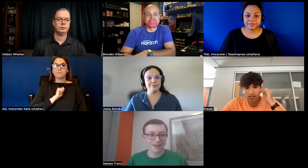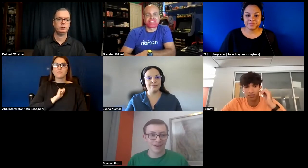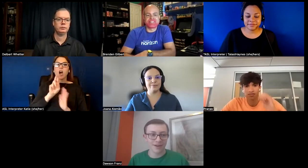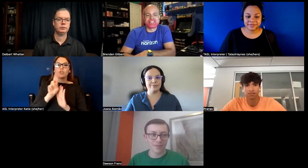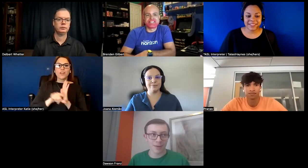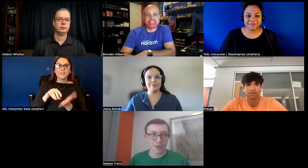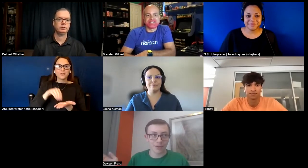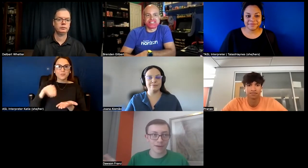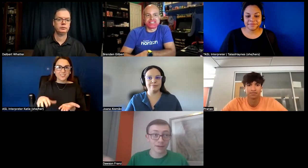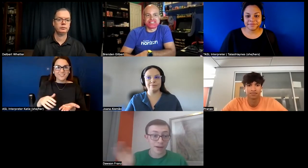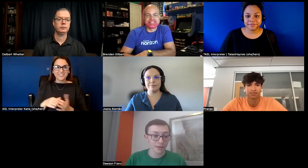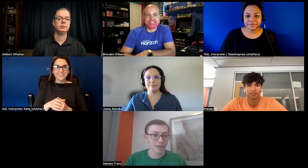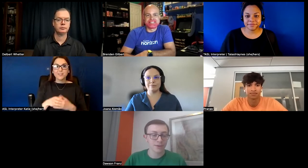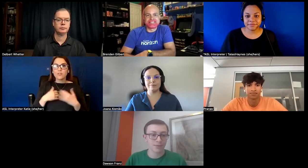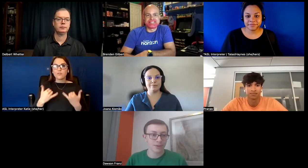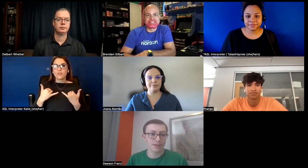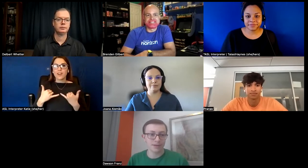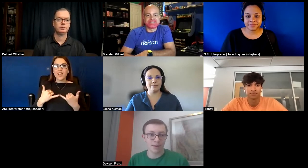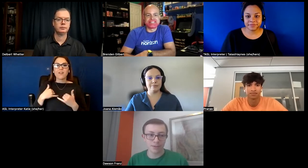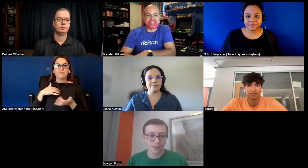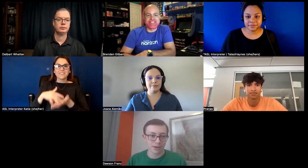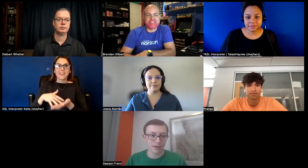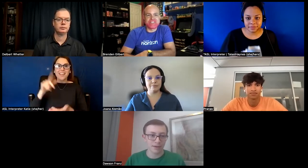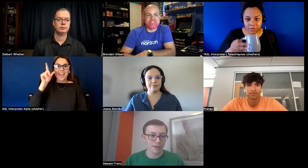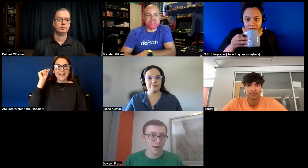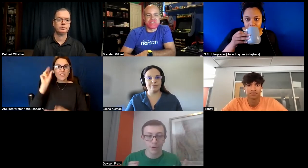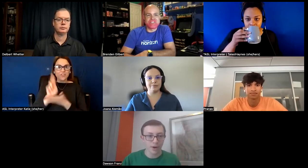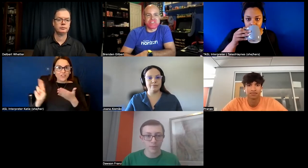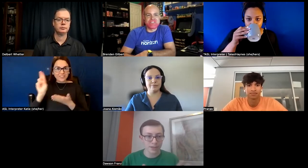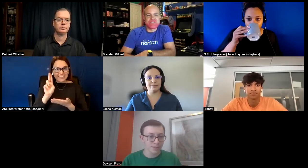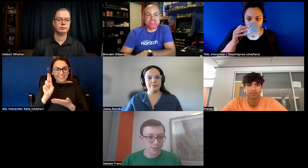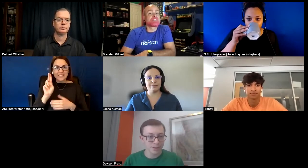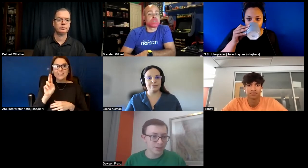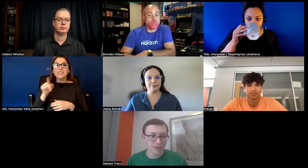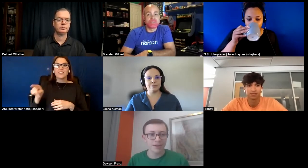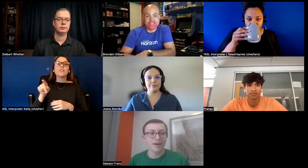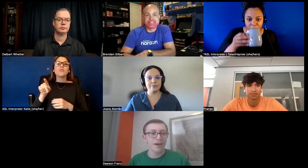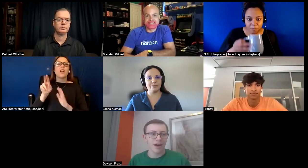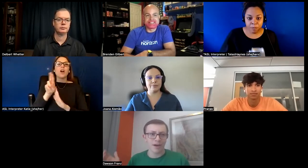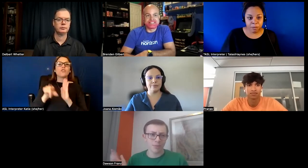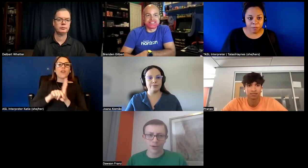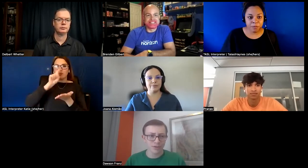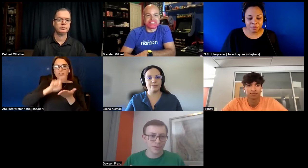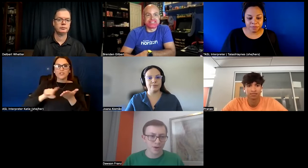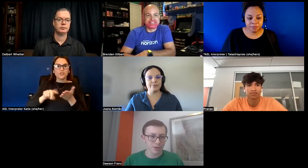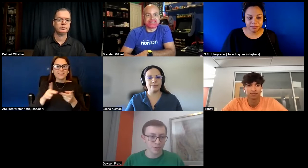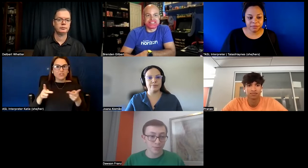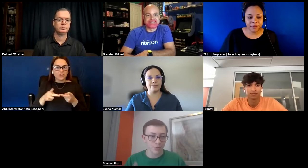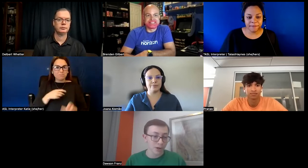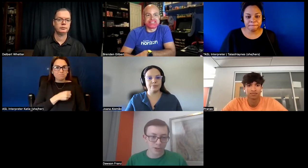um i'm currently at gallaudet university i'm doing an undergrad research position um with dr raja